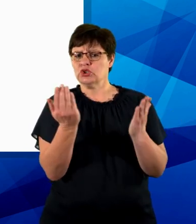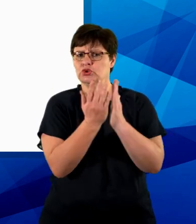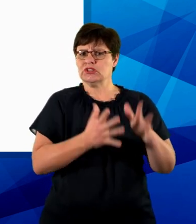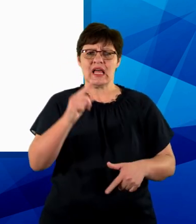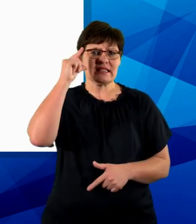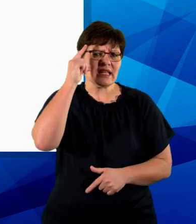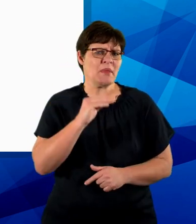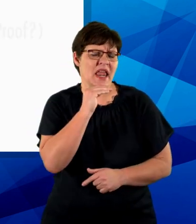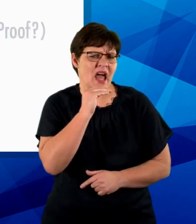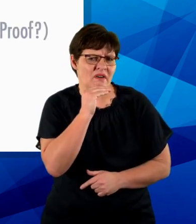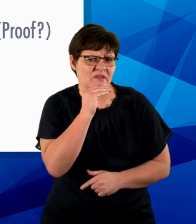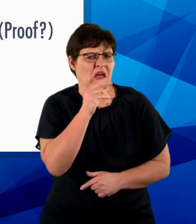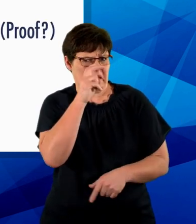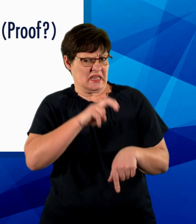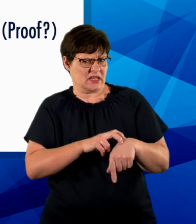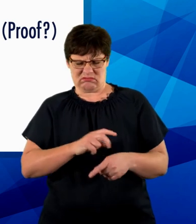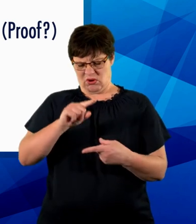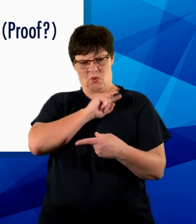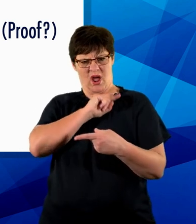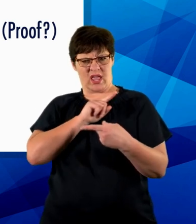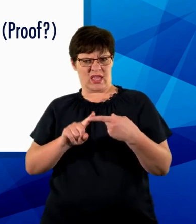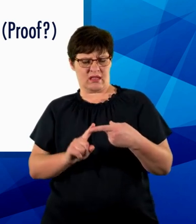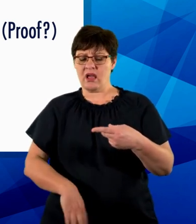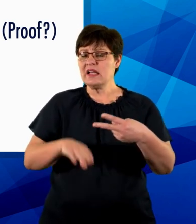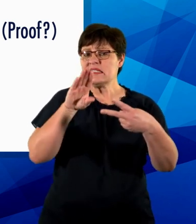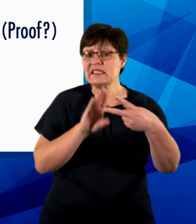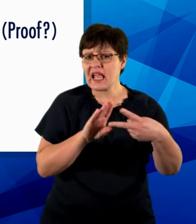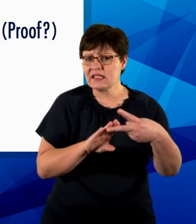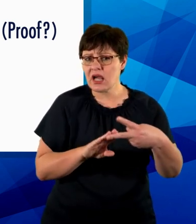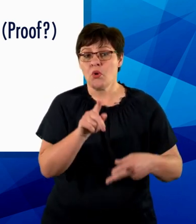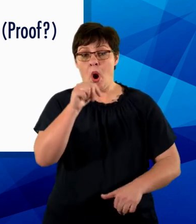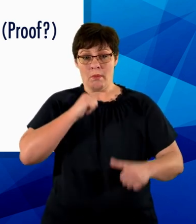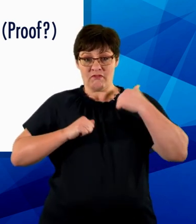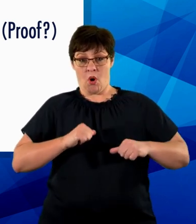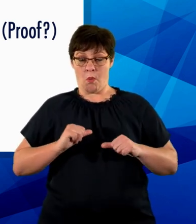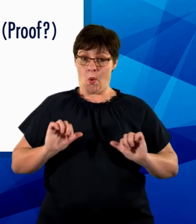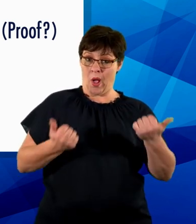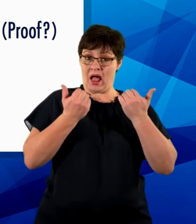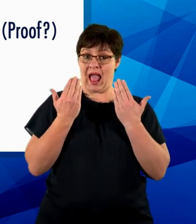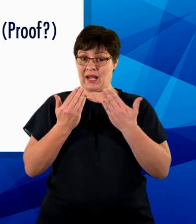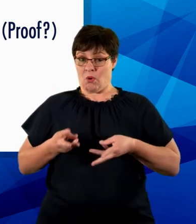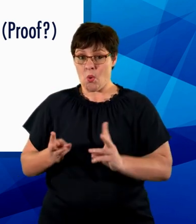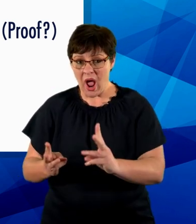Why? Secondly because sleep is necessary to perform well academically. Is there any proof?